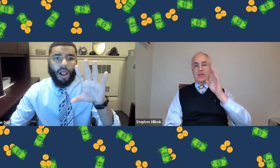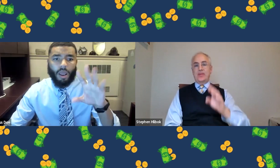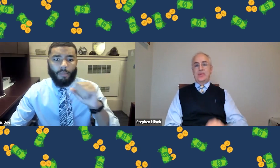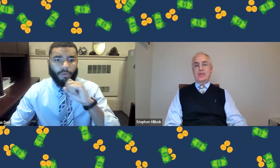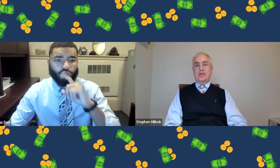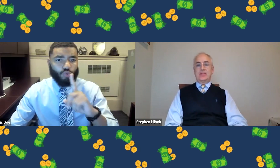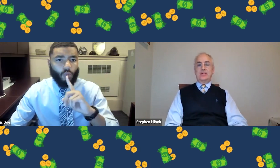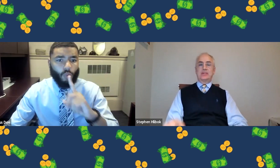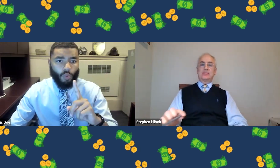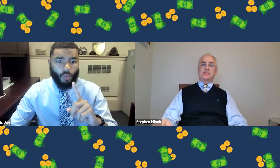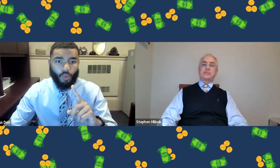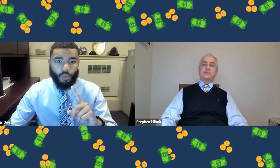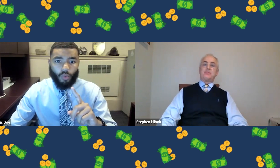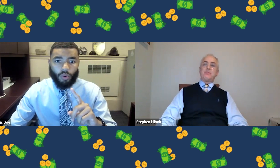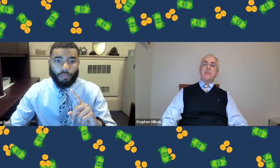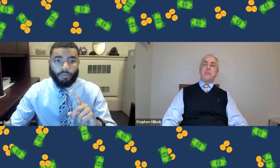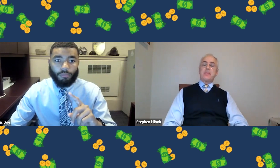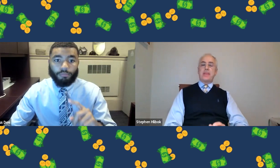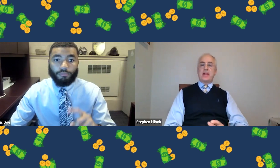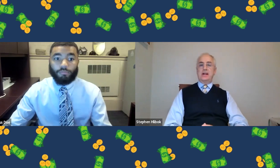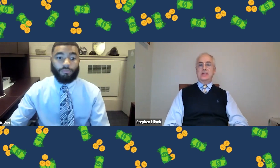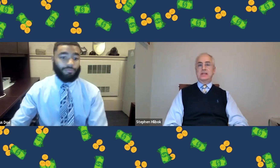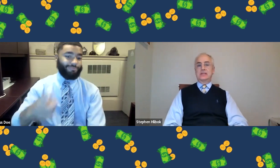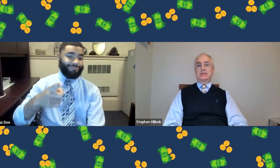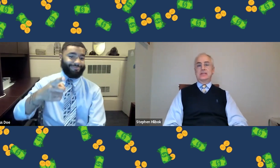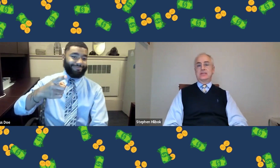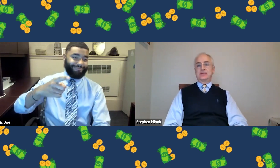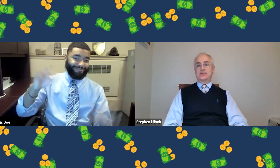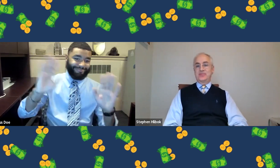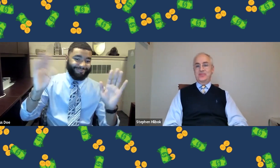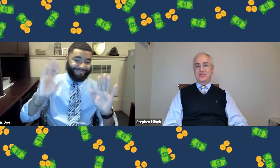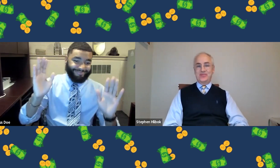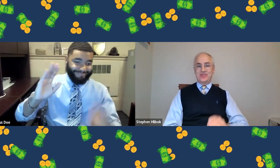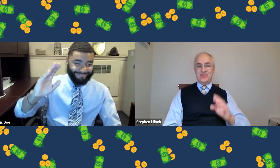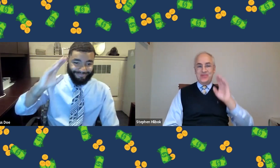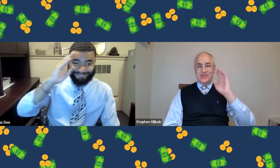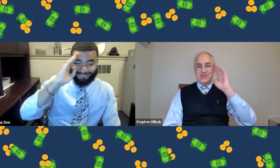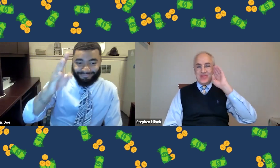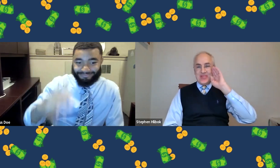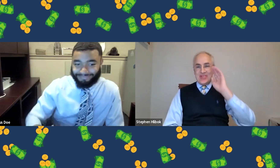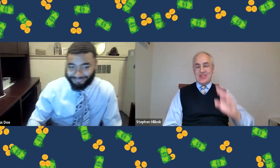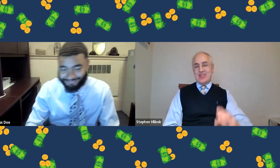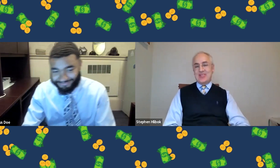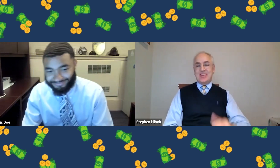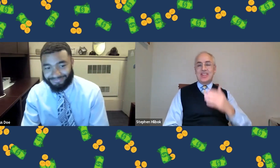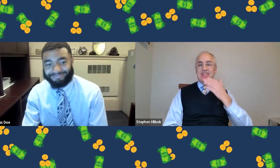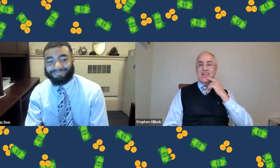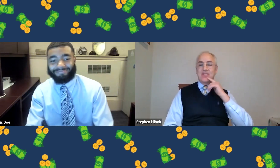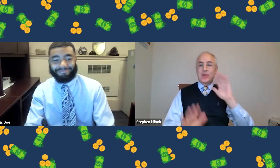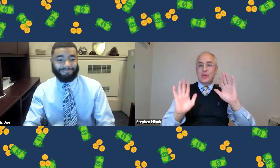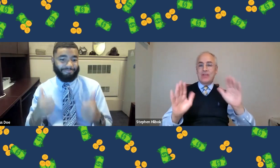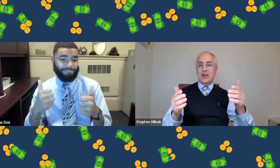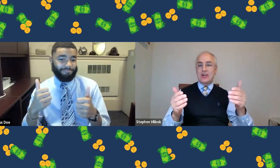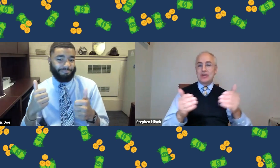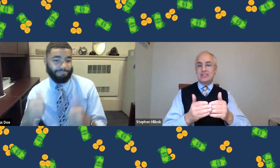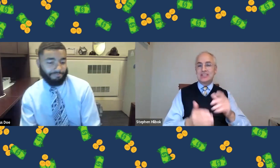Let me actually spotlight Steven to make sure that people are able to see him. Hello. Hello.